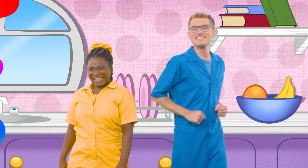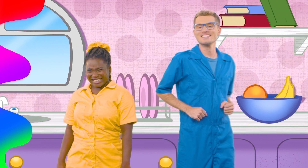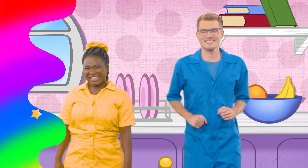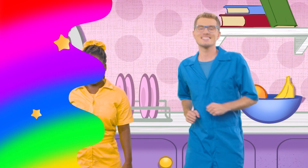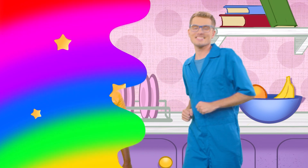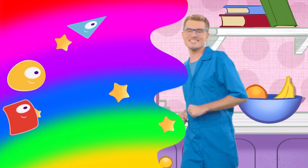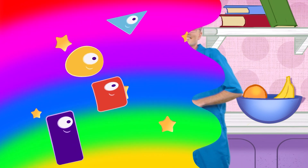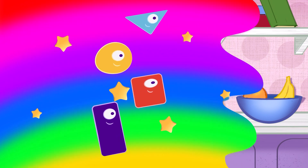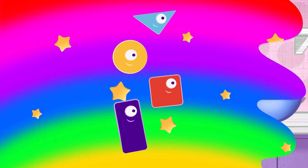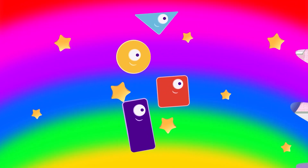Let's